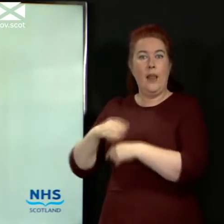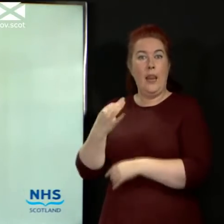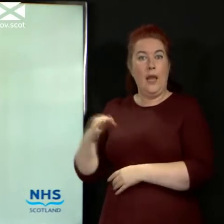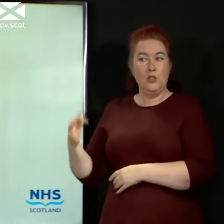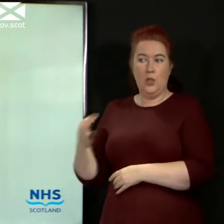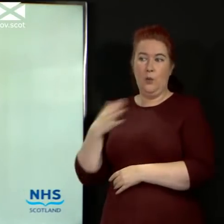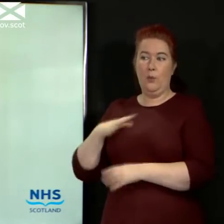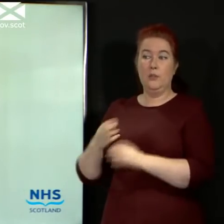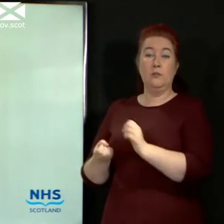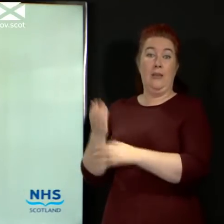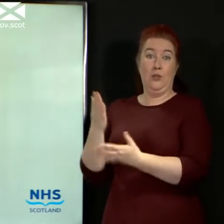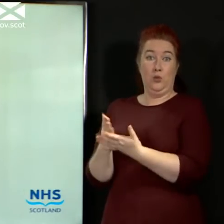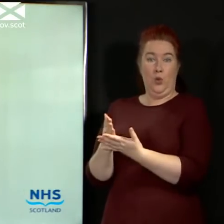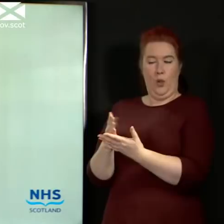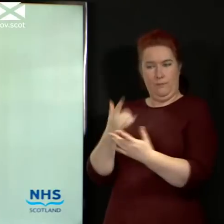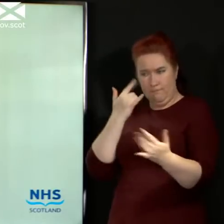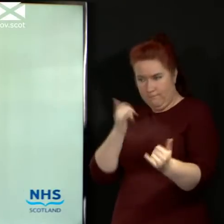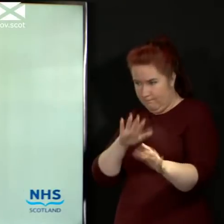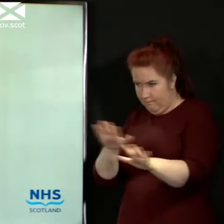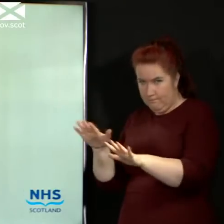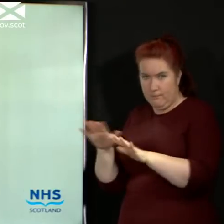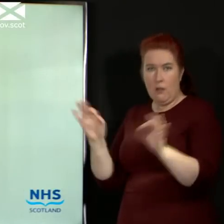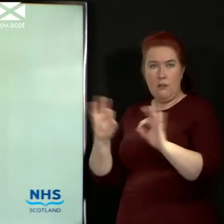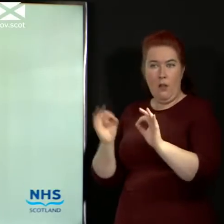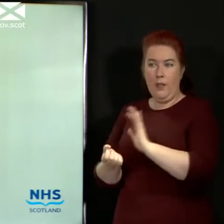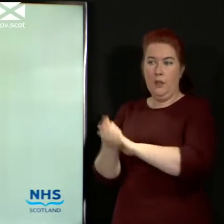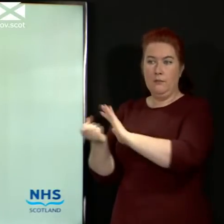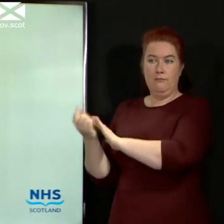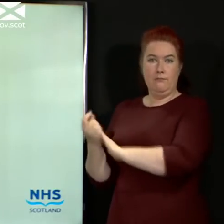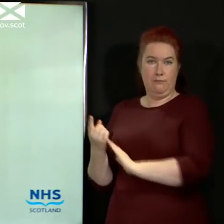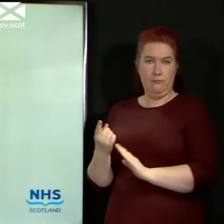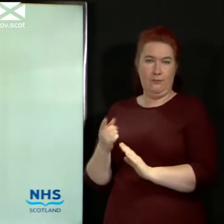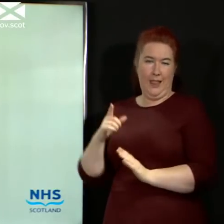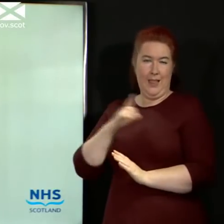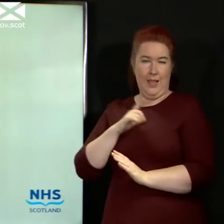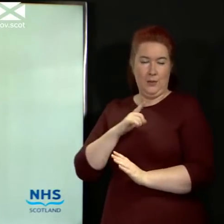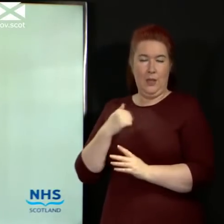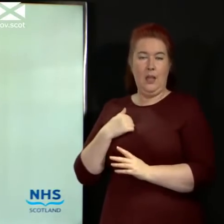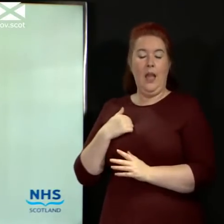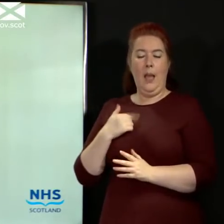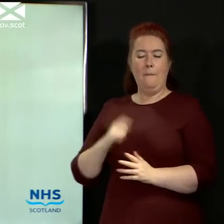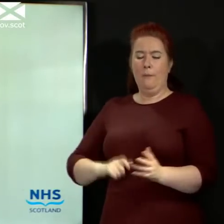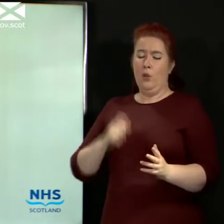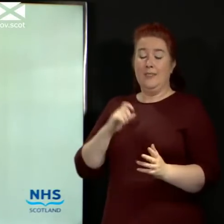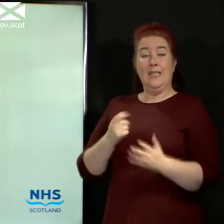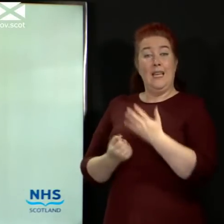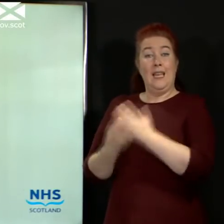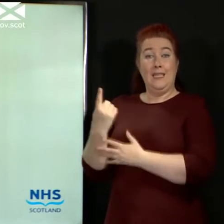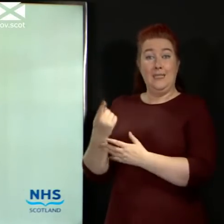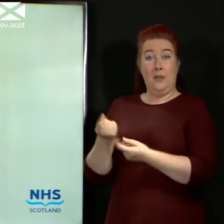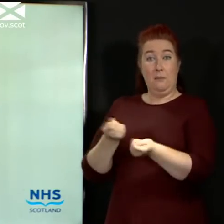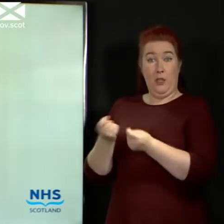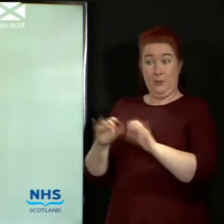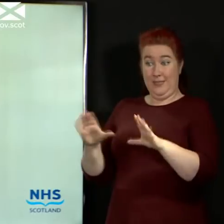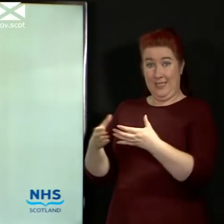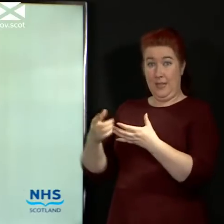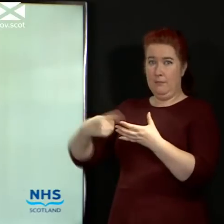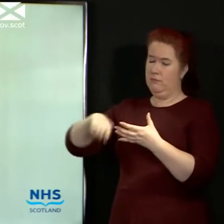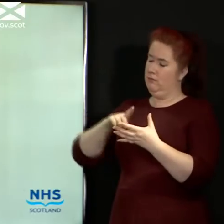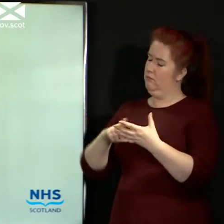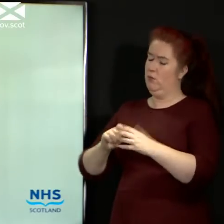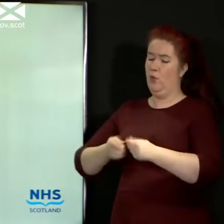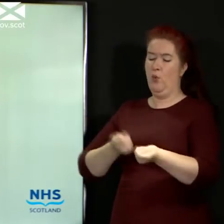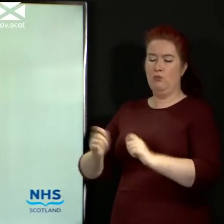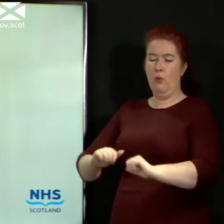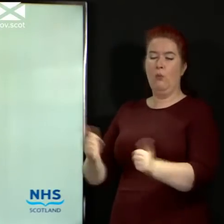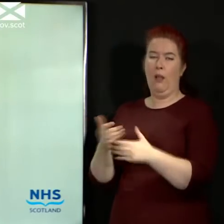we might want to become aware of and take further action for. I'm confident that the incident management team have a good grip of